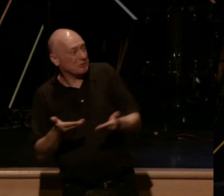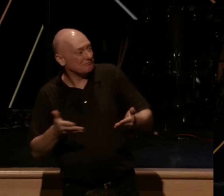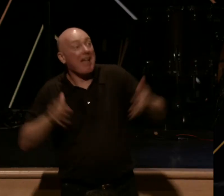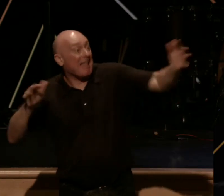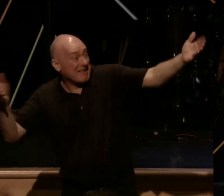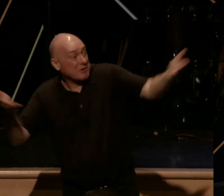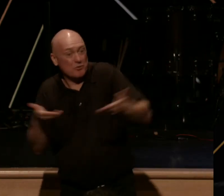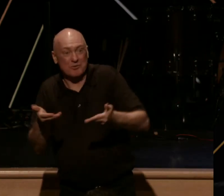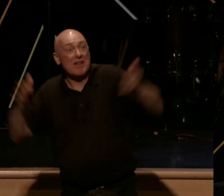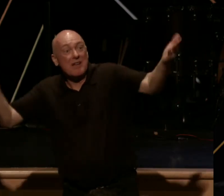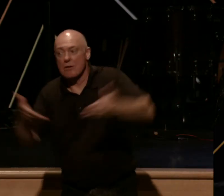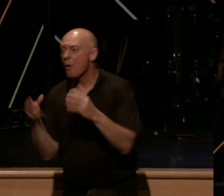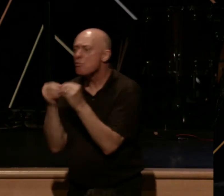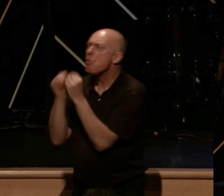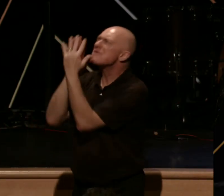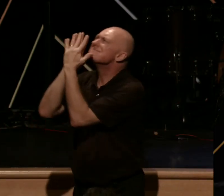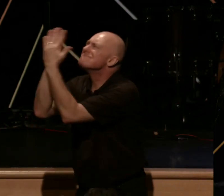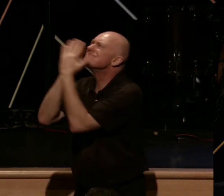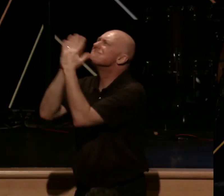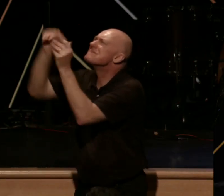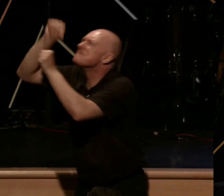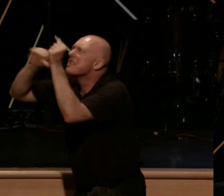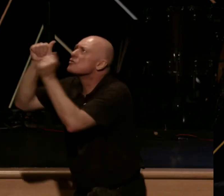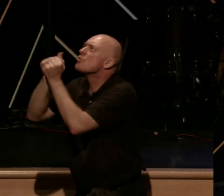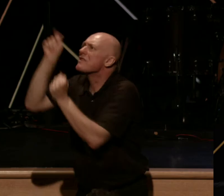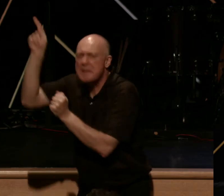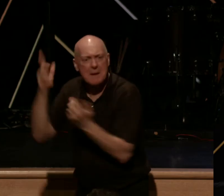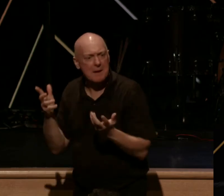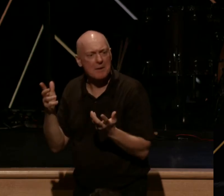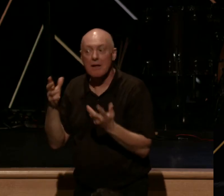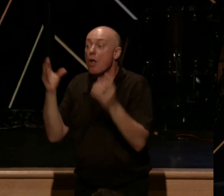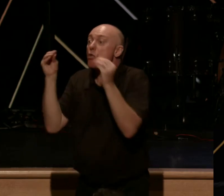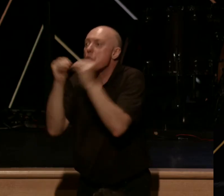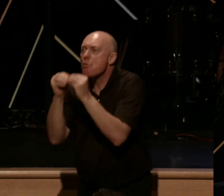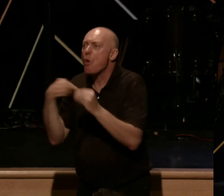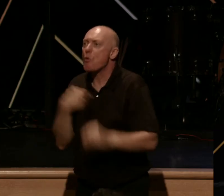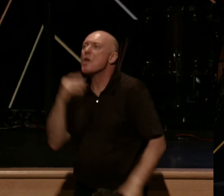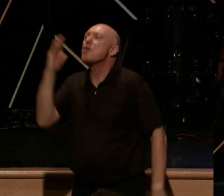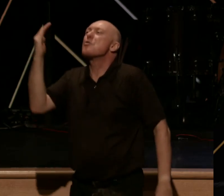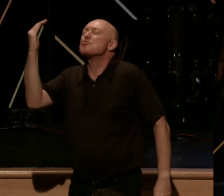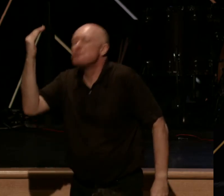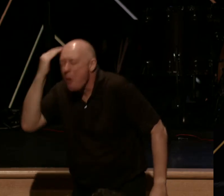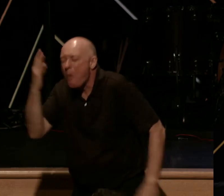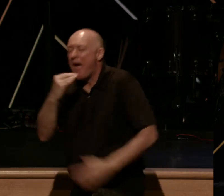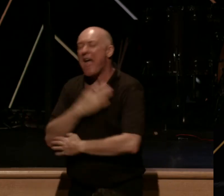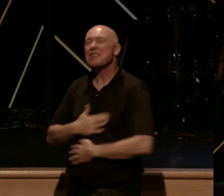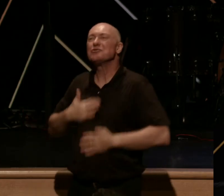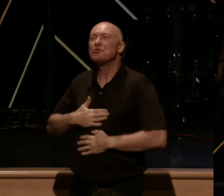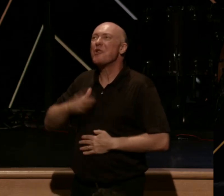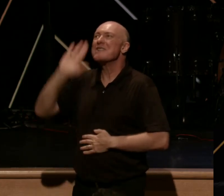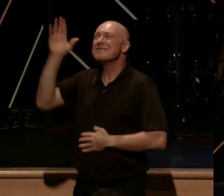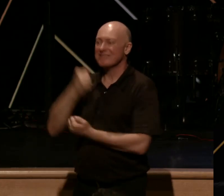intimacy and communion and fellowship with him, and the more we will know and enjoy his love.